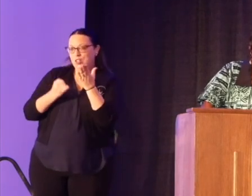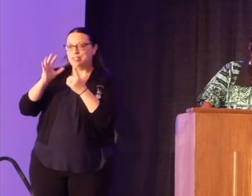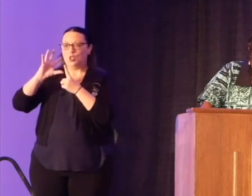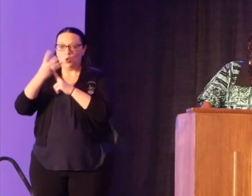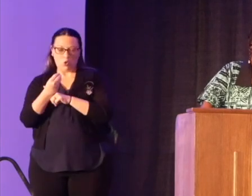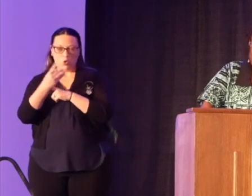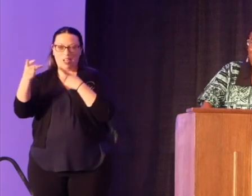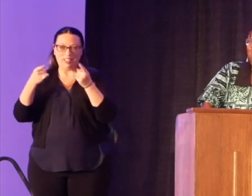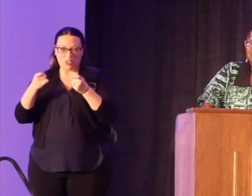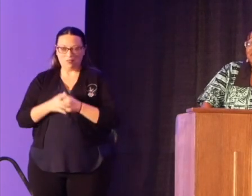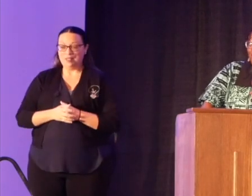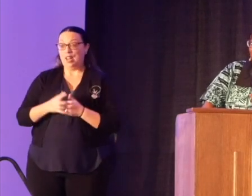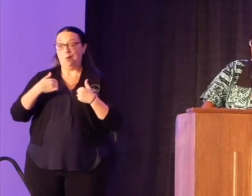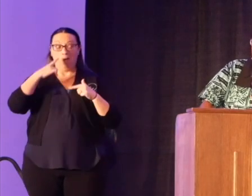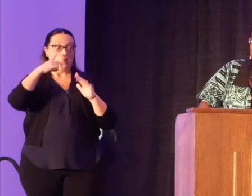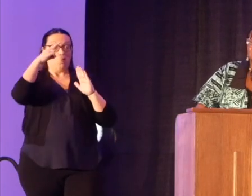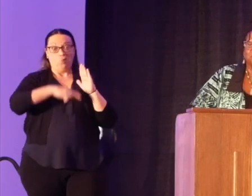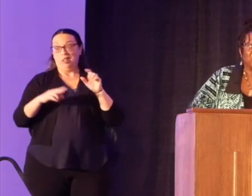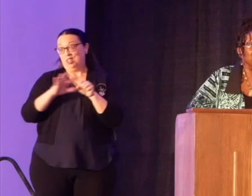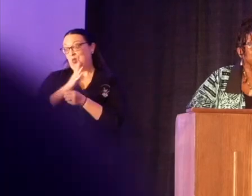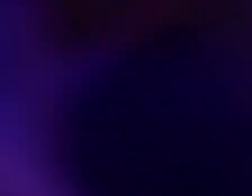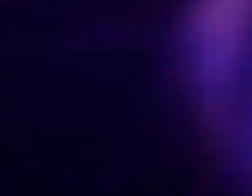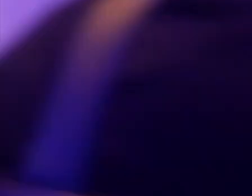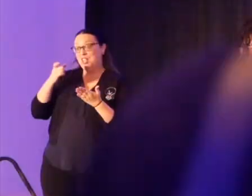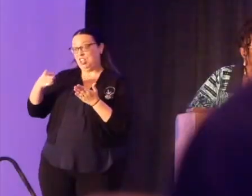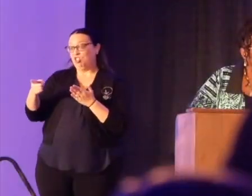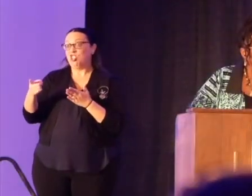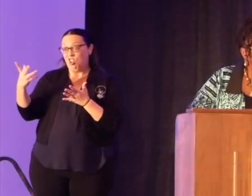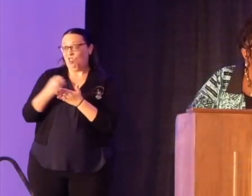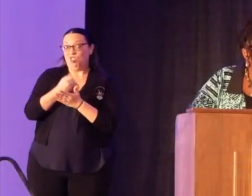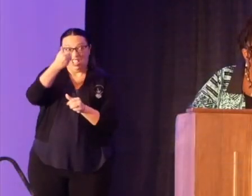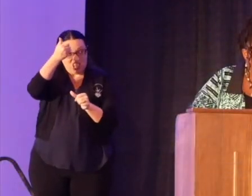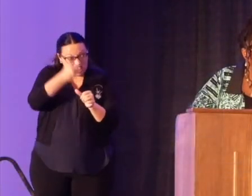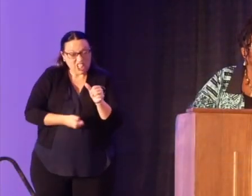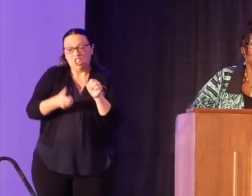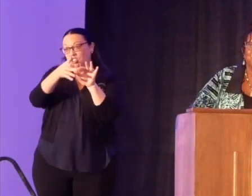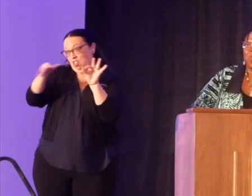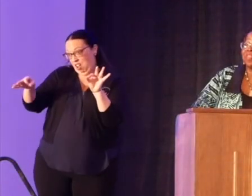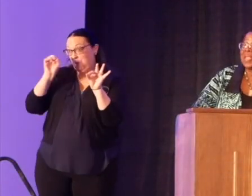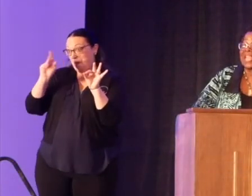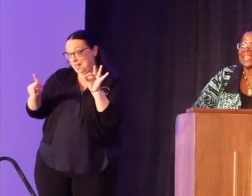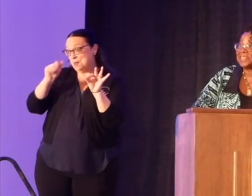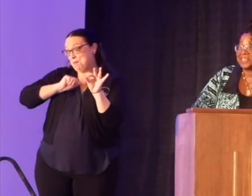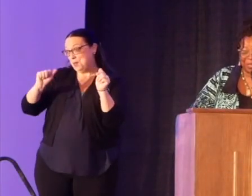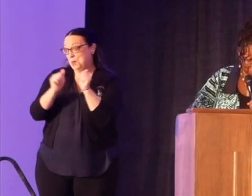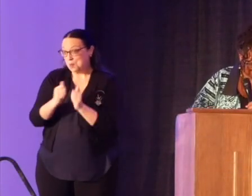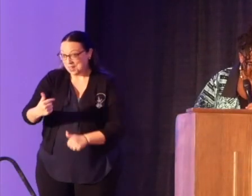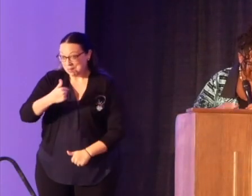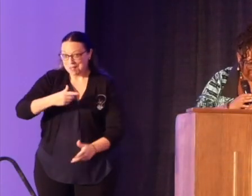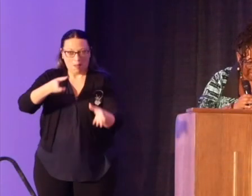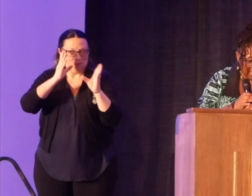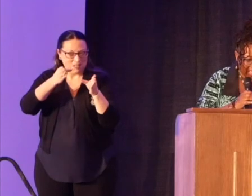executive. I'm going to read this whole thing because she read, she earned every single line, so bear with me and listen